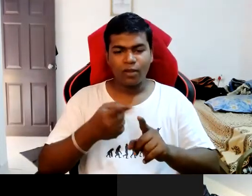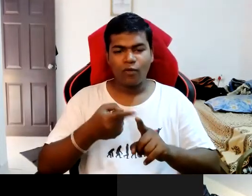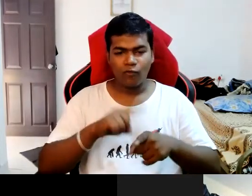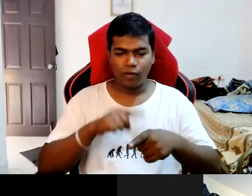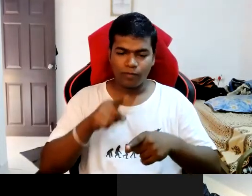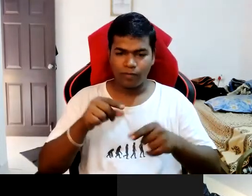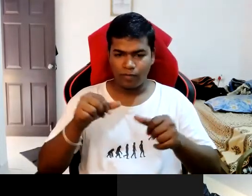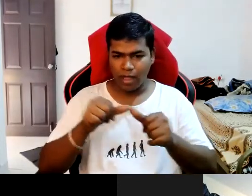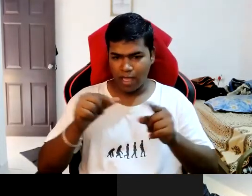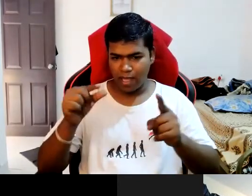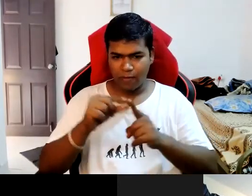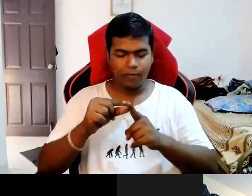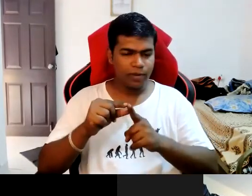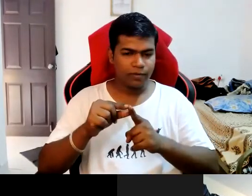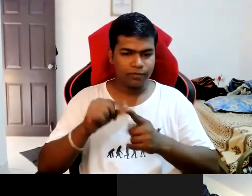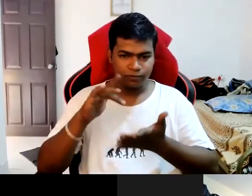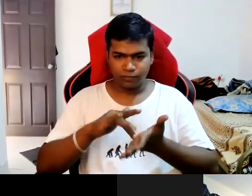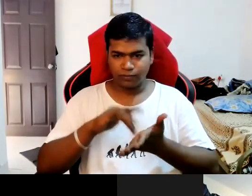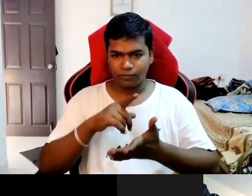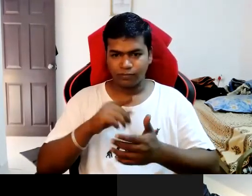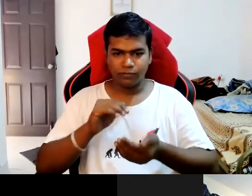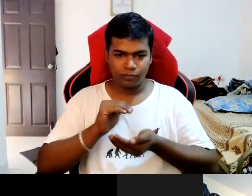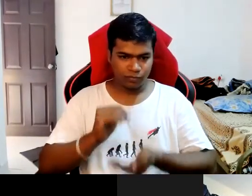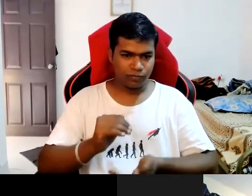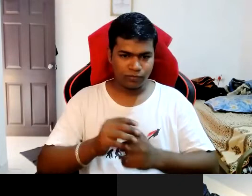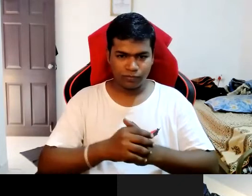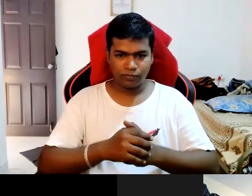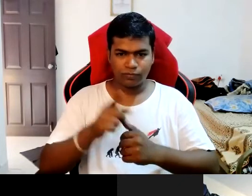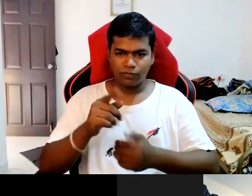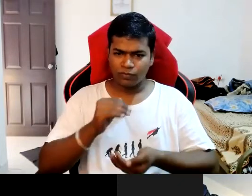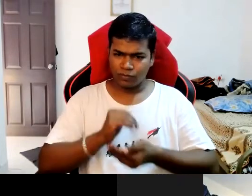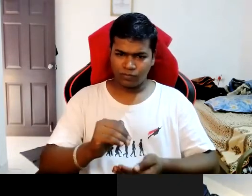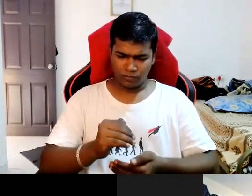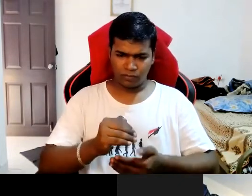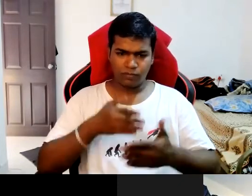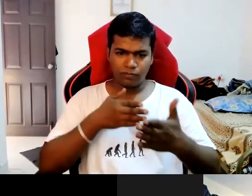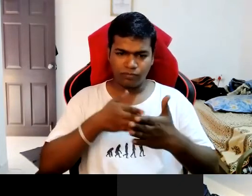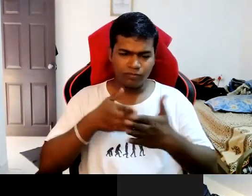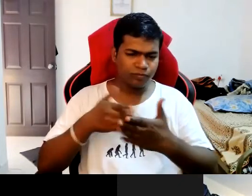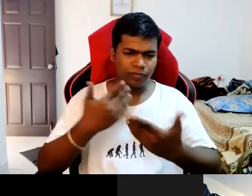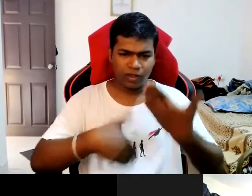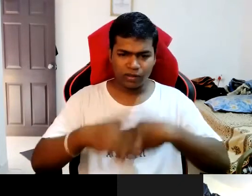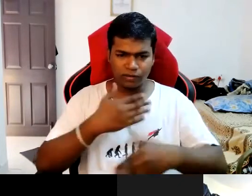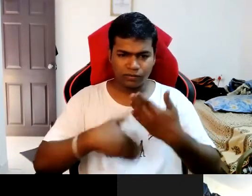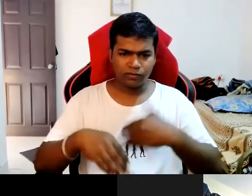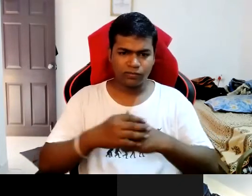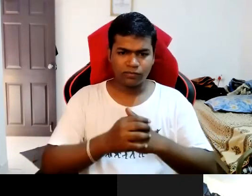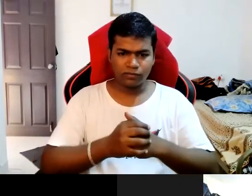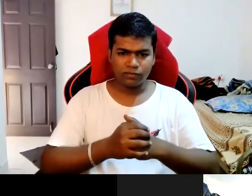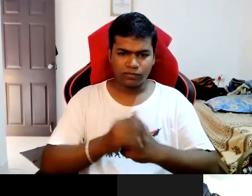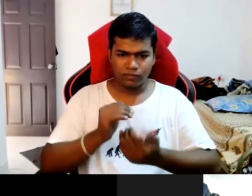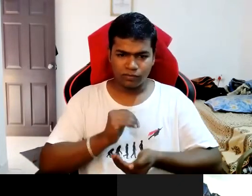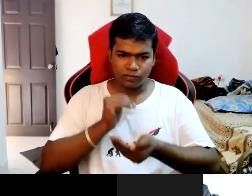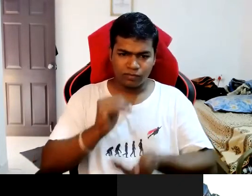basically. So I born with this osteogenesis imperfecta by Burr